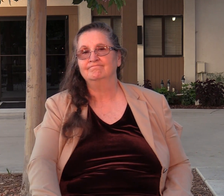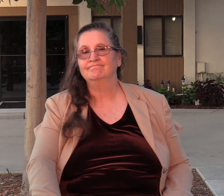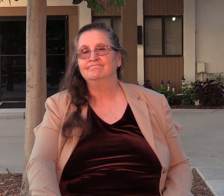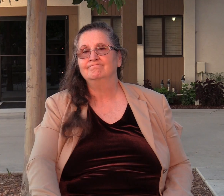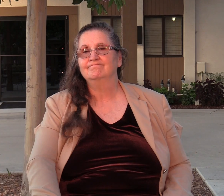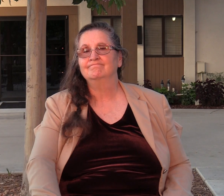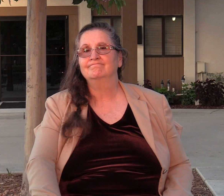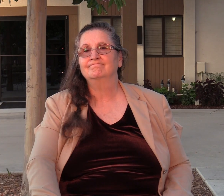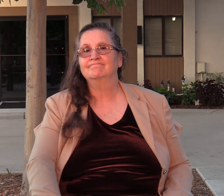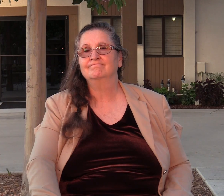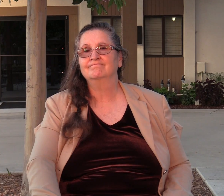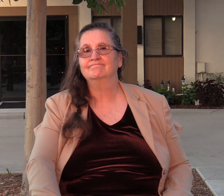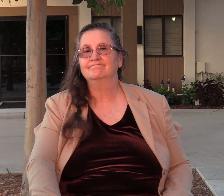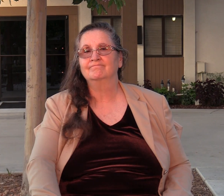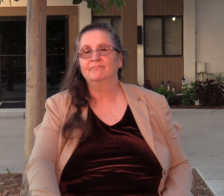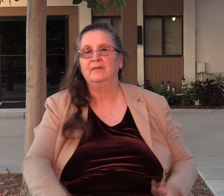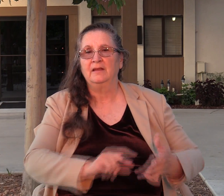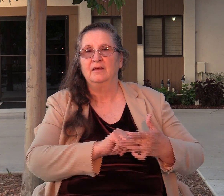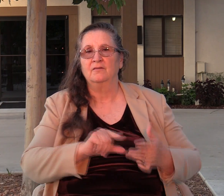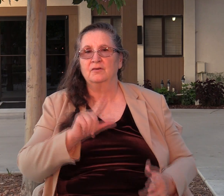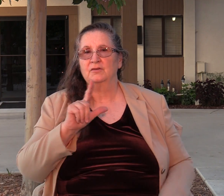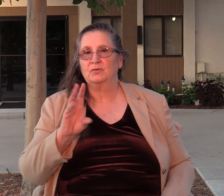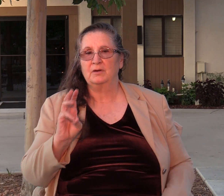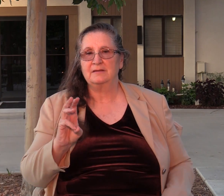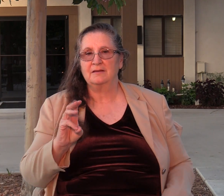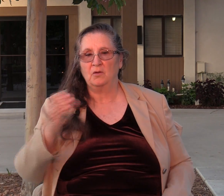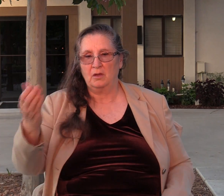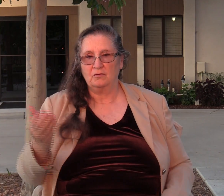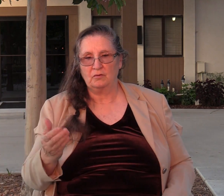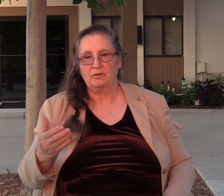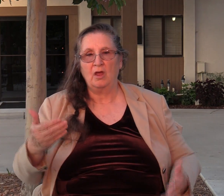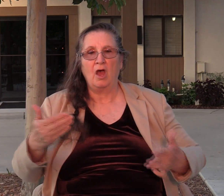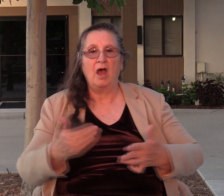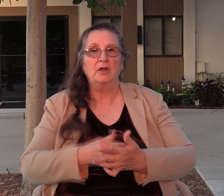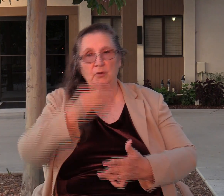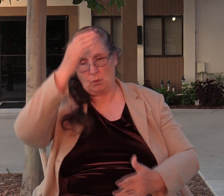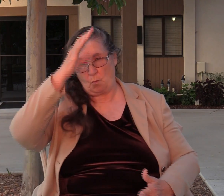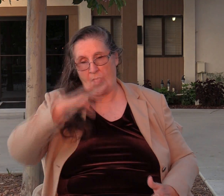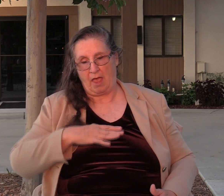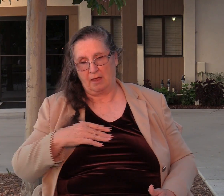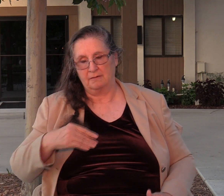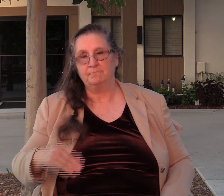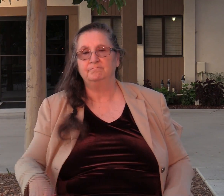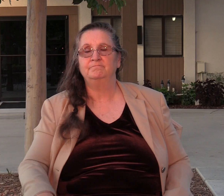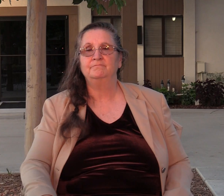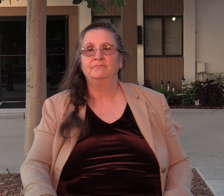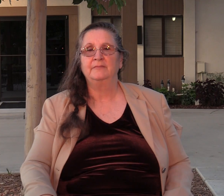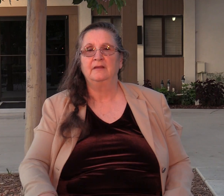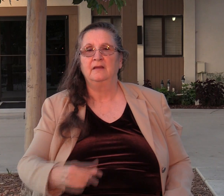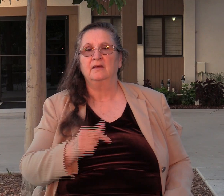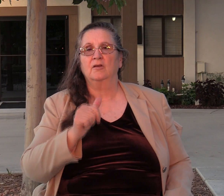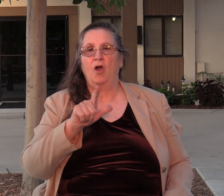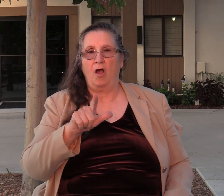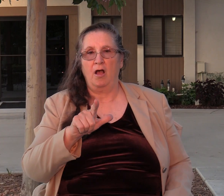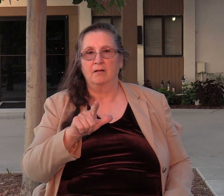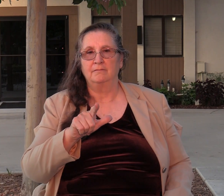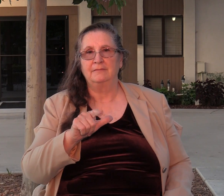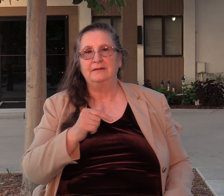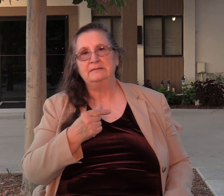And so, in verse 26, we're introduced to a new character here. Gal, or Gael, I'm not sure